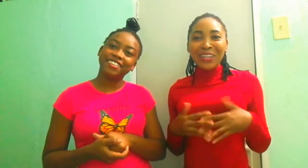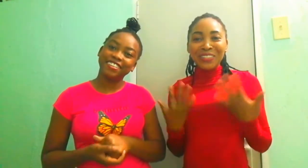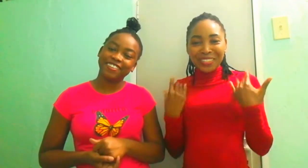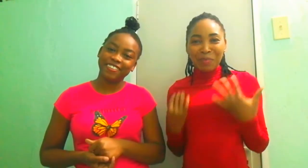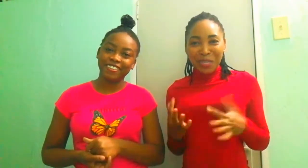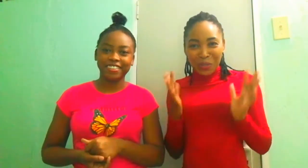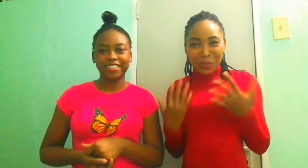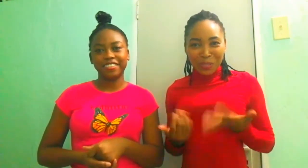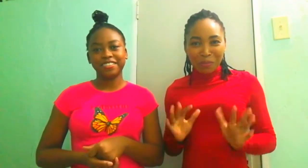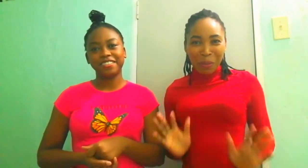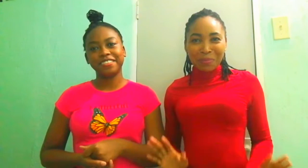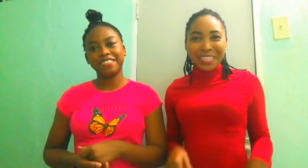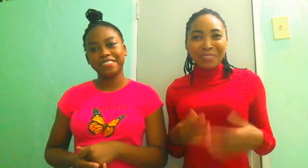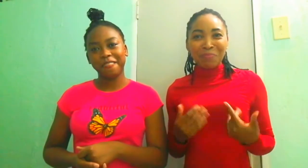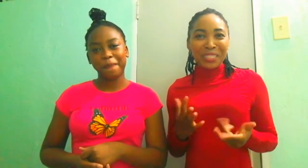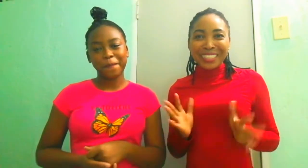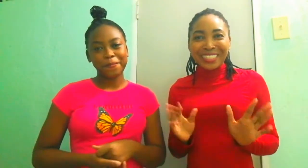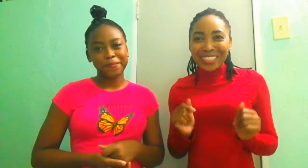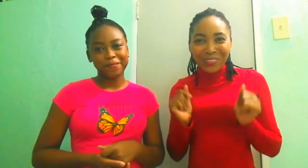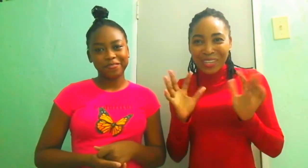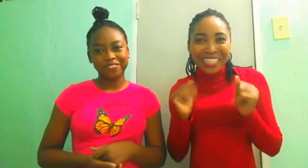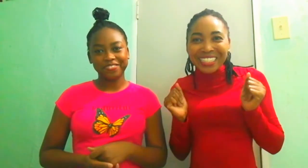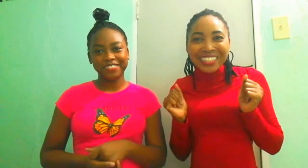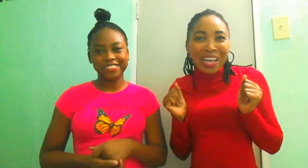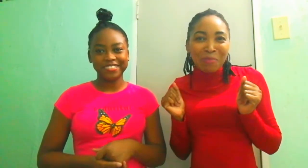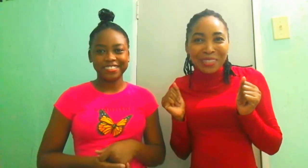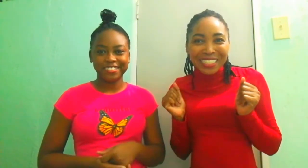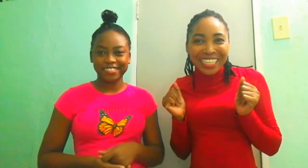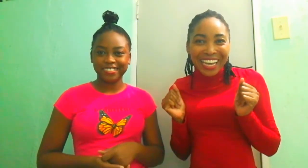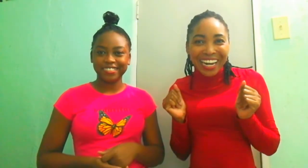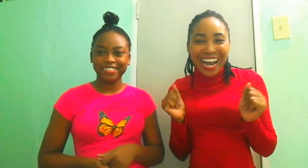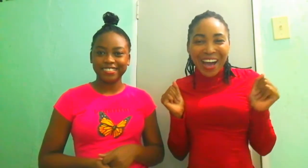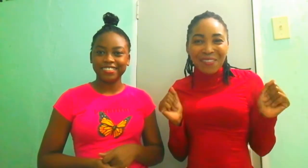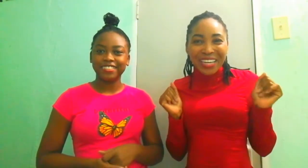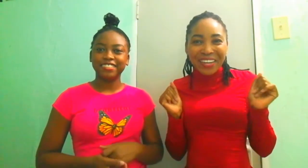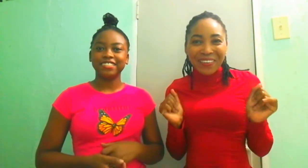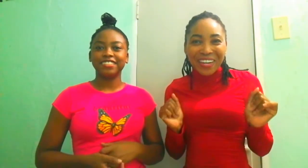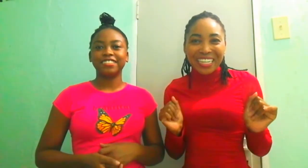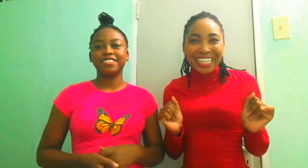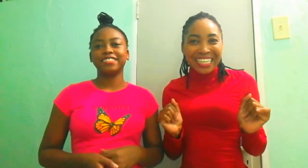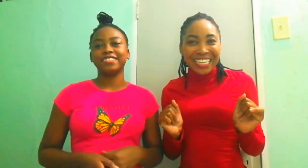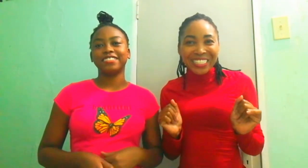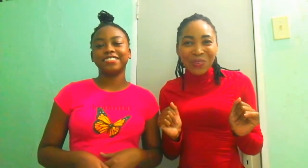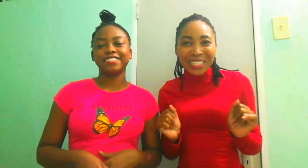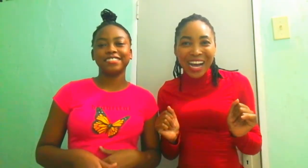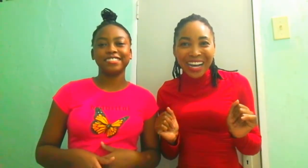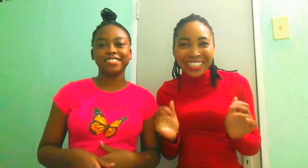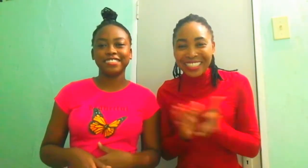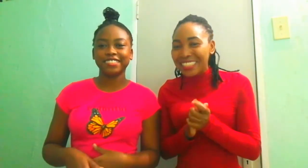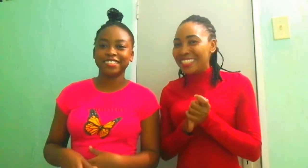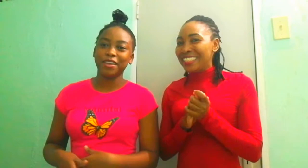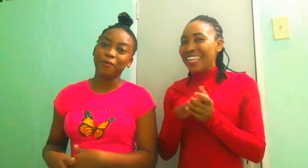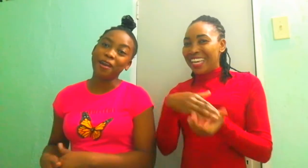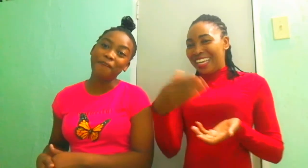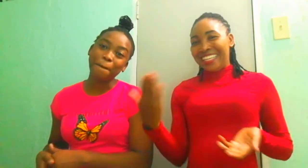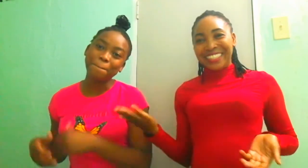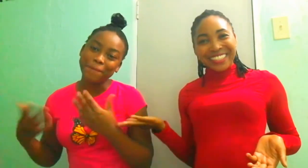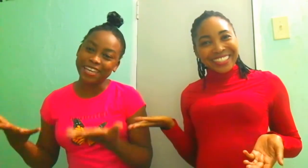have a big